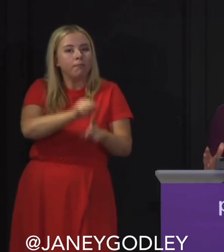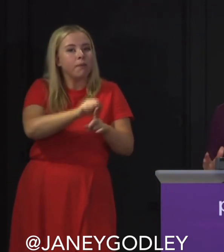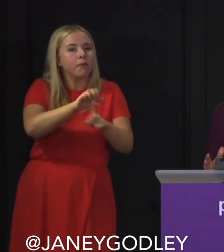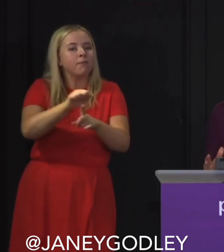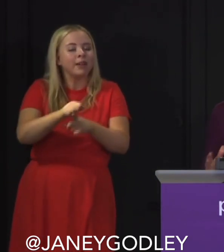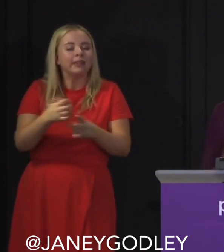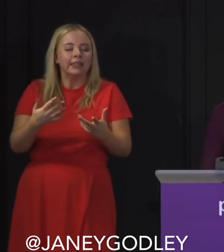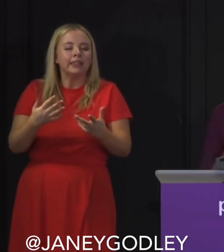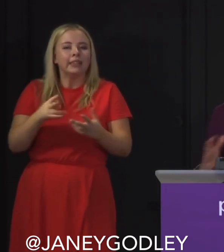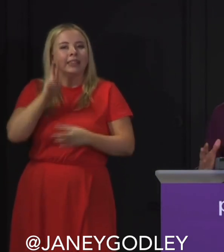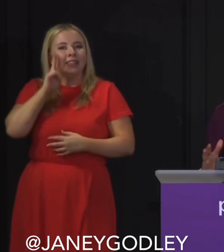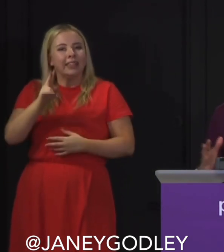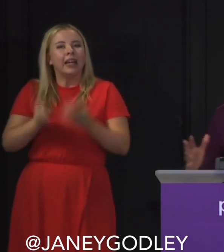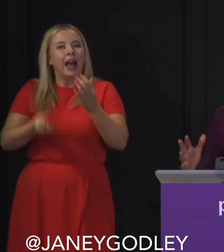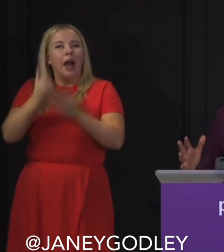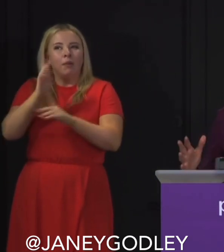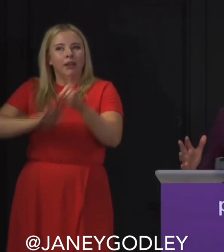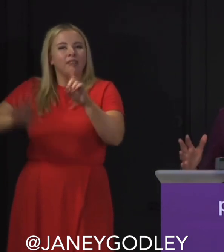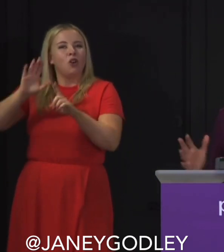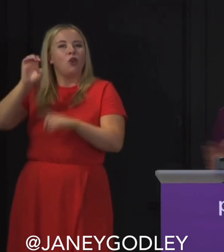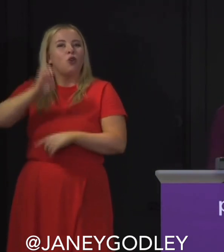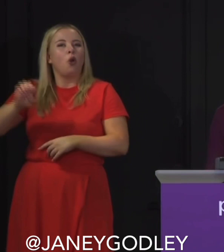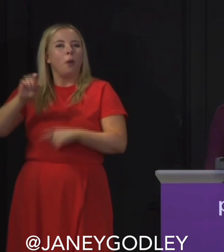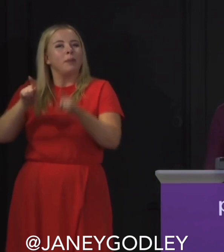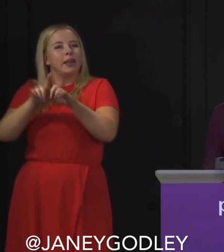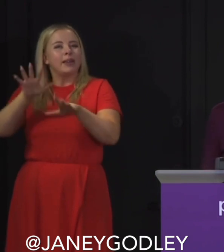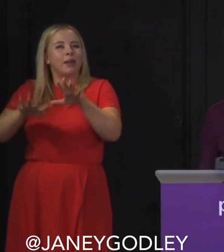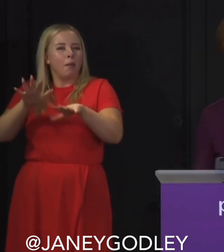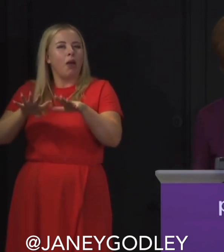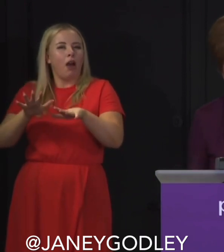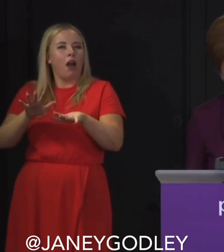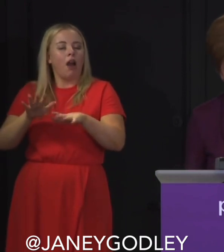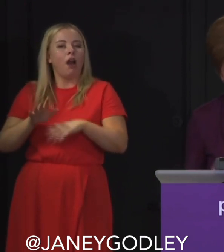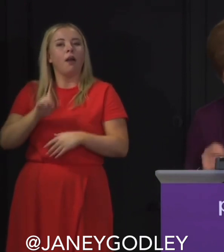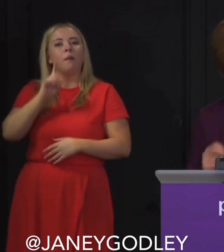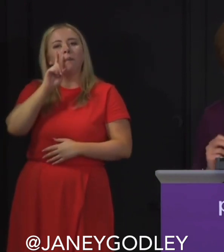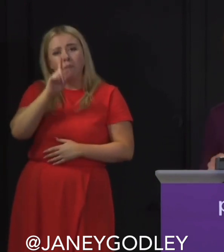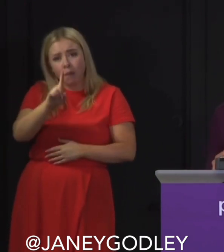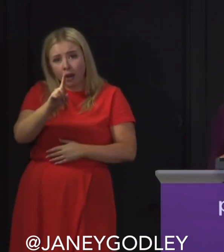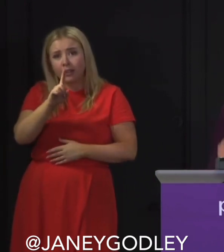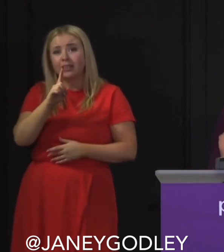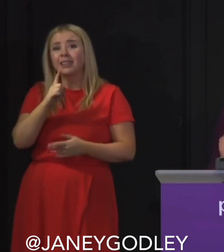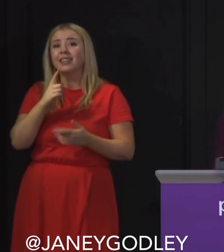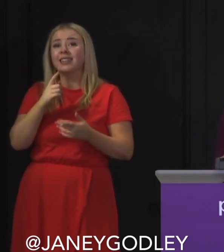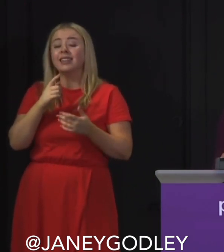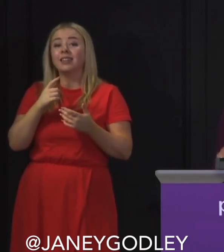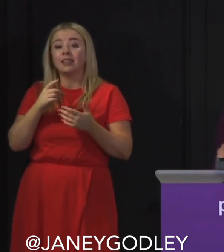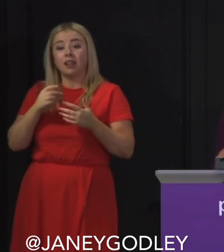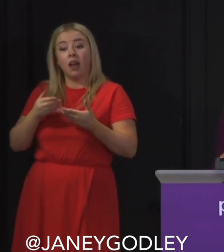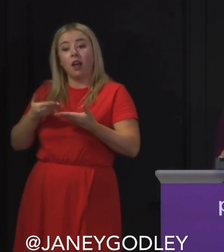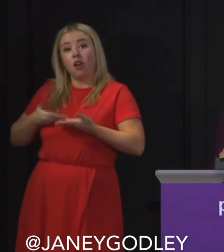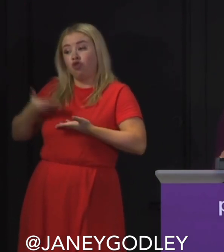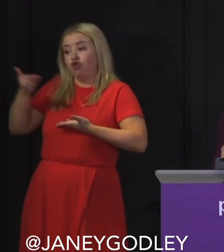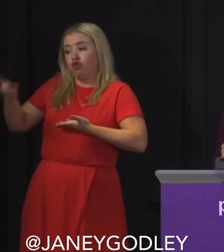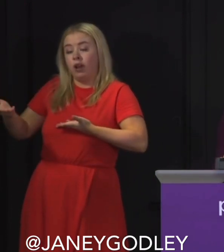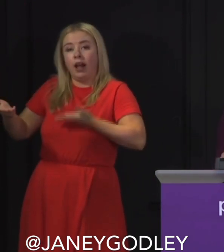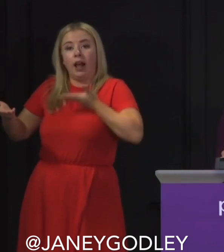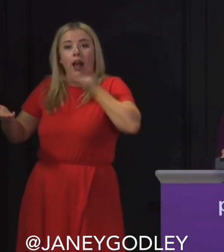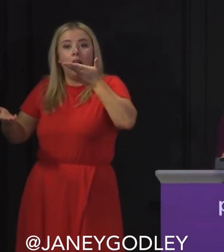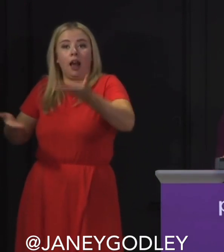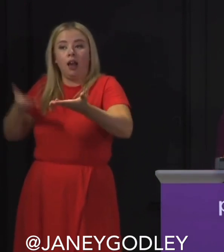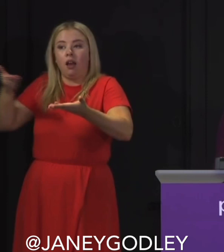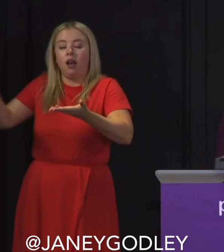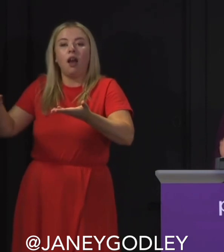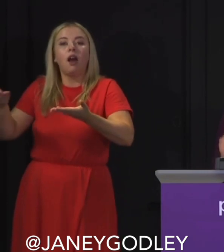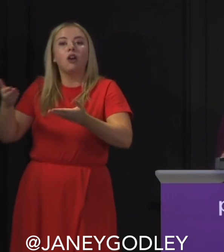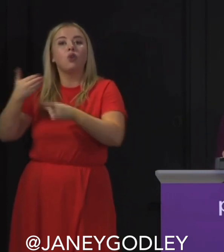dissertations into six months and we expect them to do that. The universities had six fucking months to be prepared